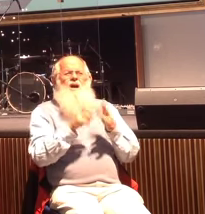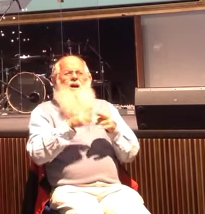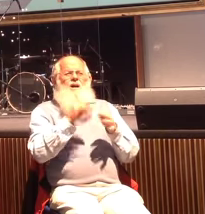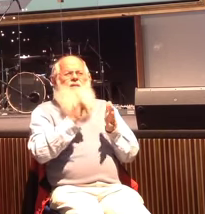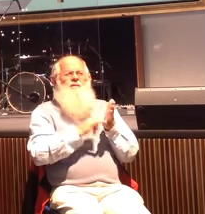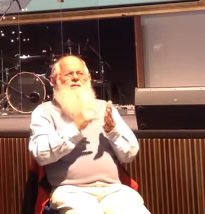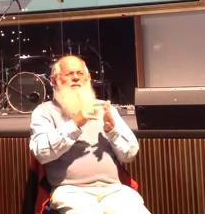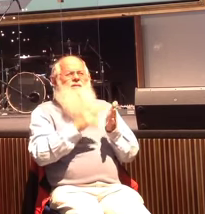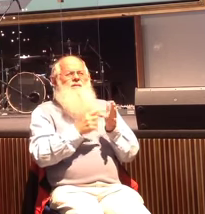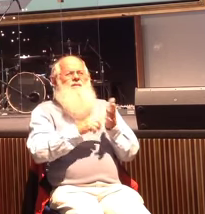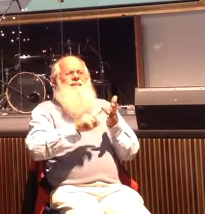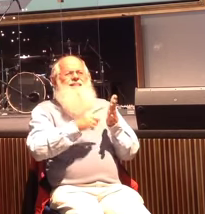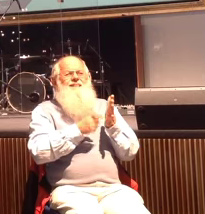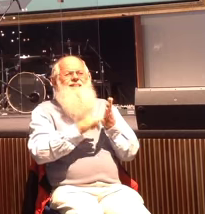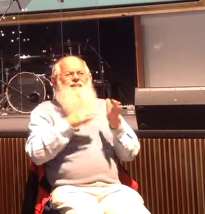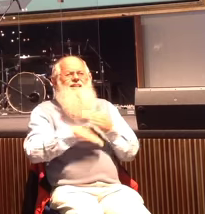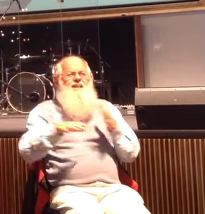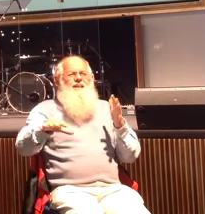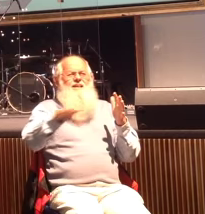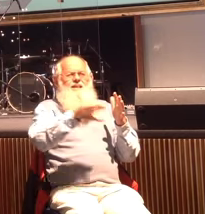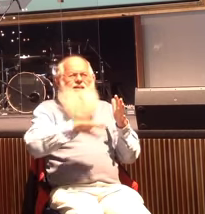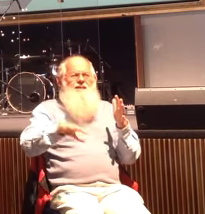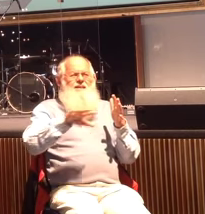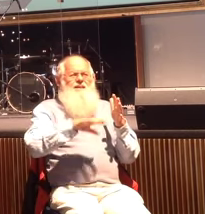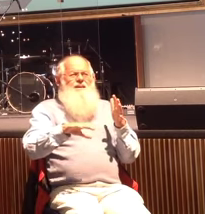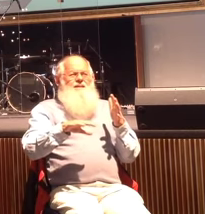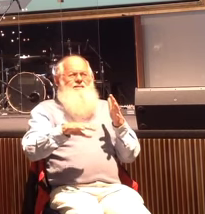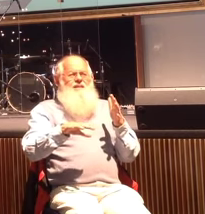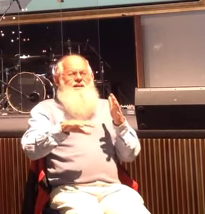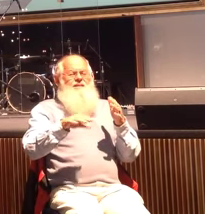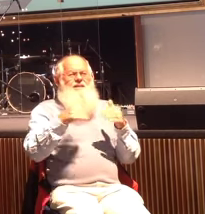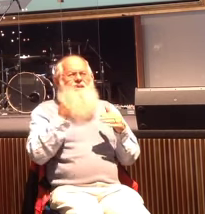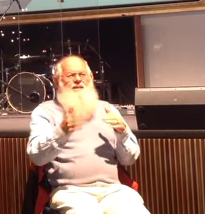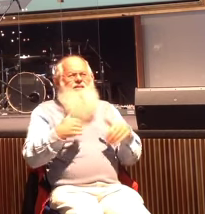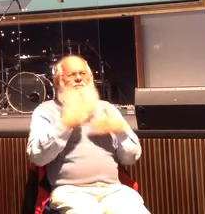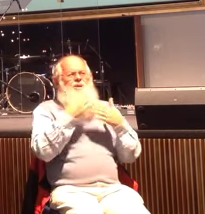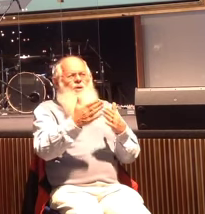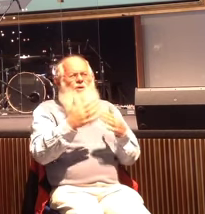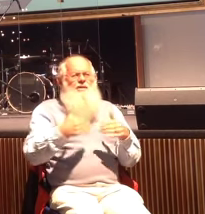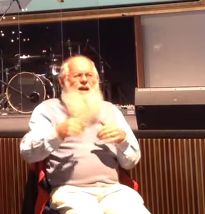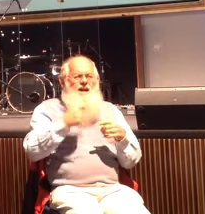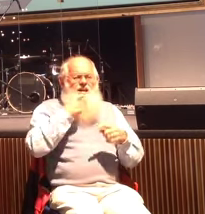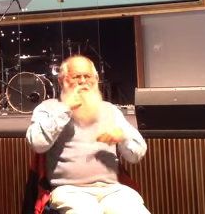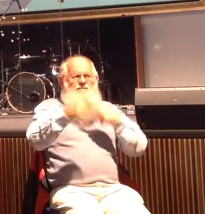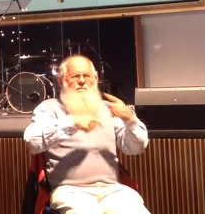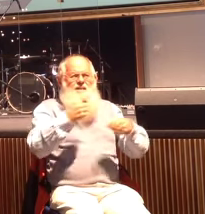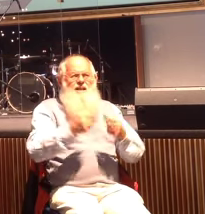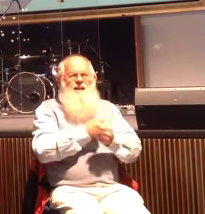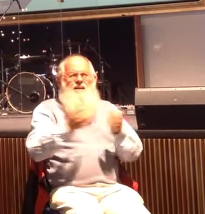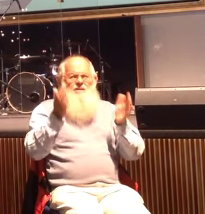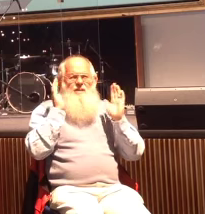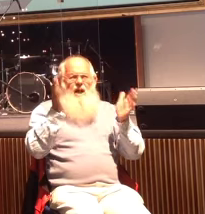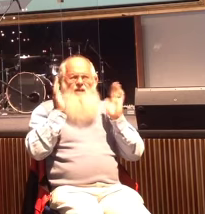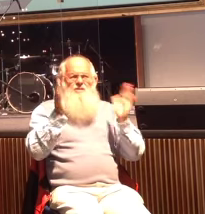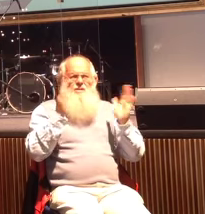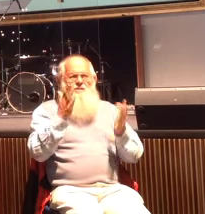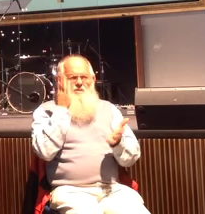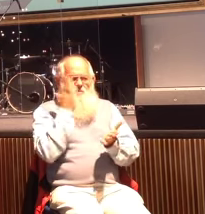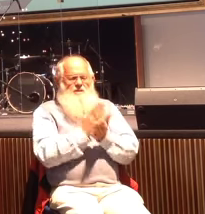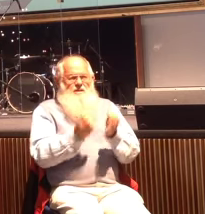Ondaatje. And he's a great man and he feeds me with all the stats. So our church is really, really growing. For those of